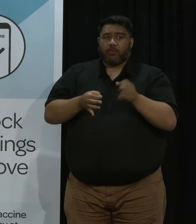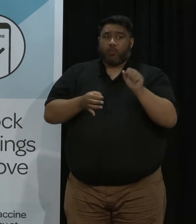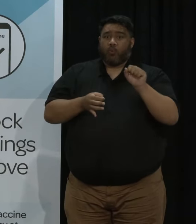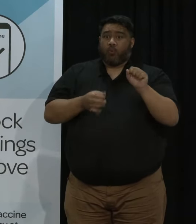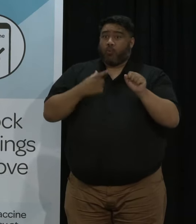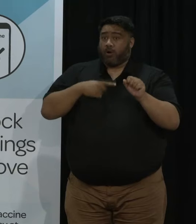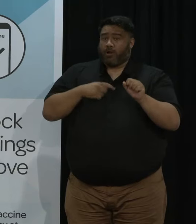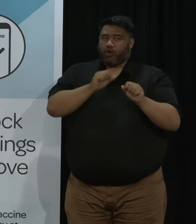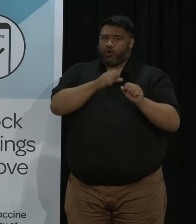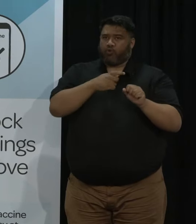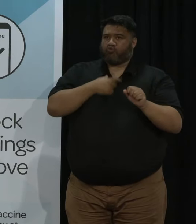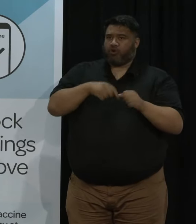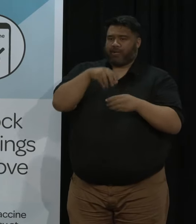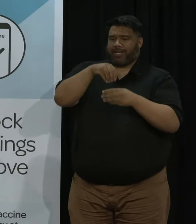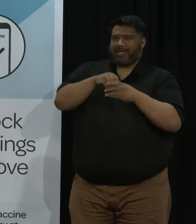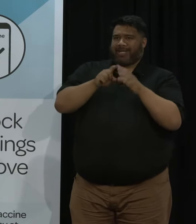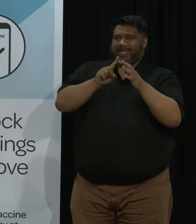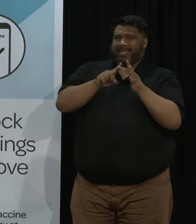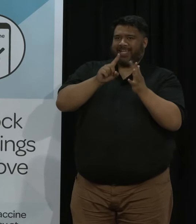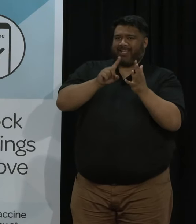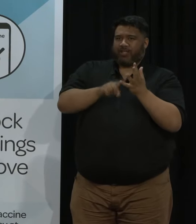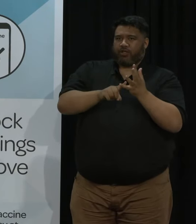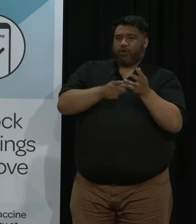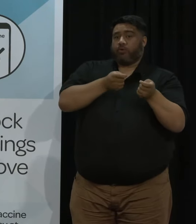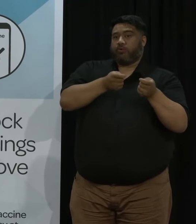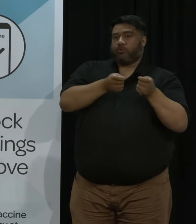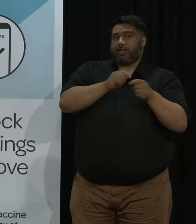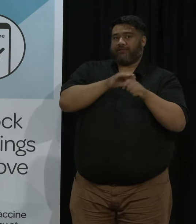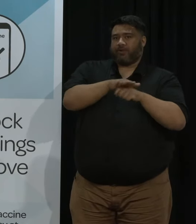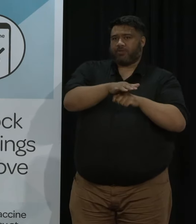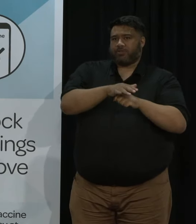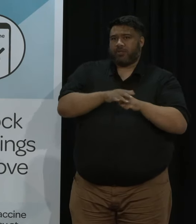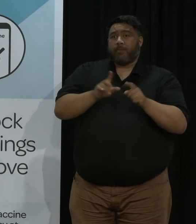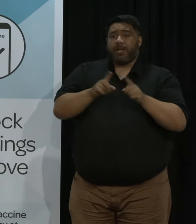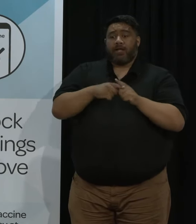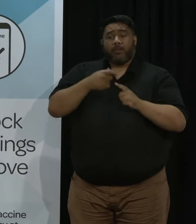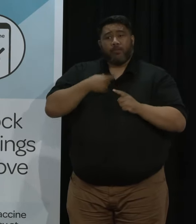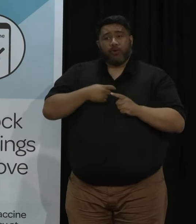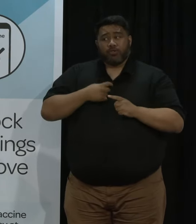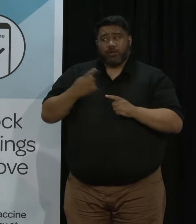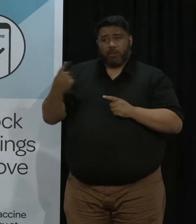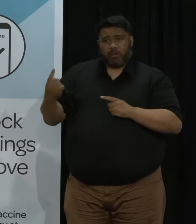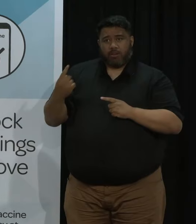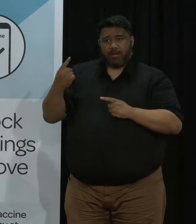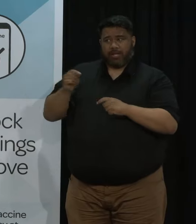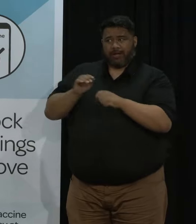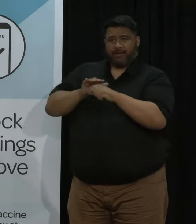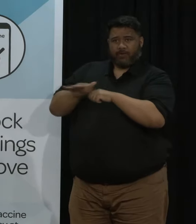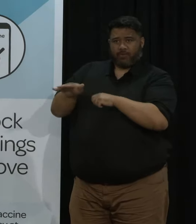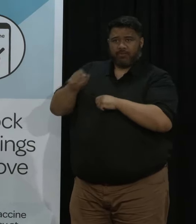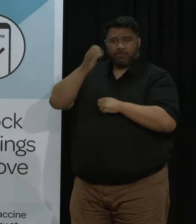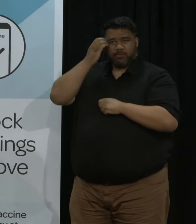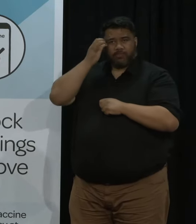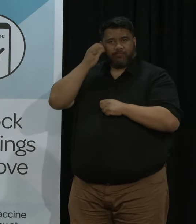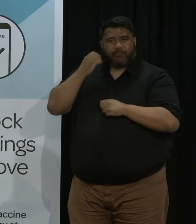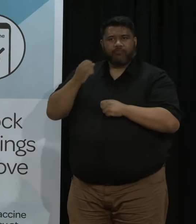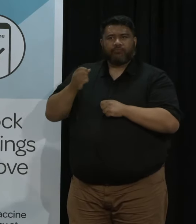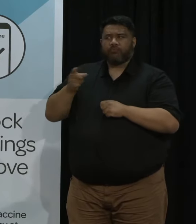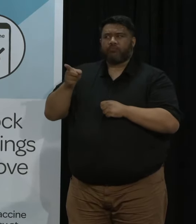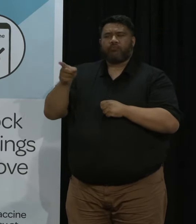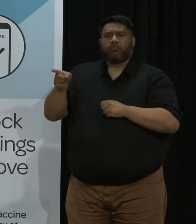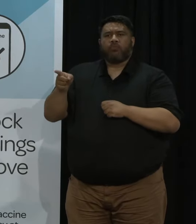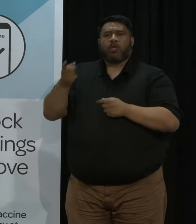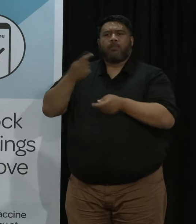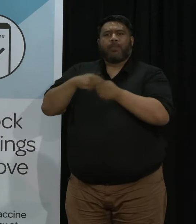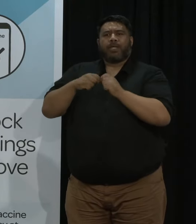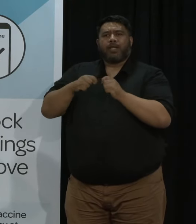but she's also I think she had a real effect on me personally as well my visit to Germany was quite early on